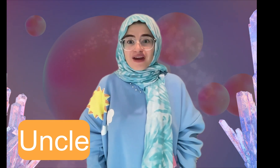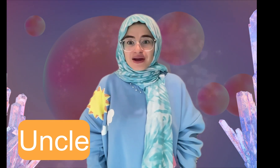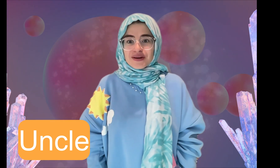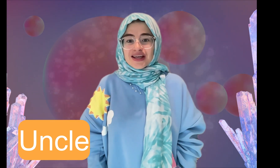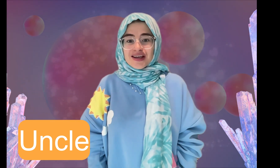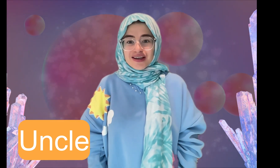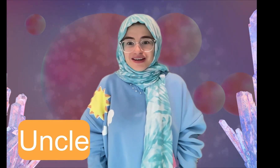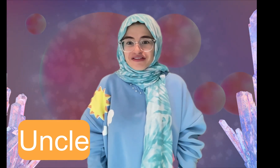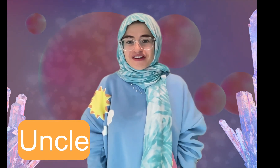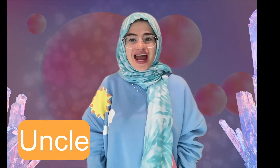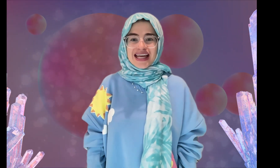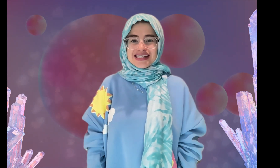Very good, friends!